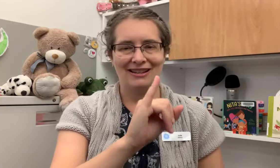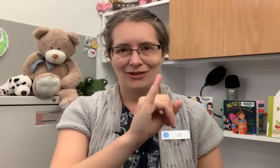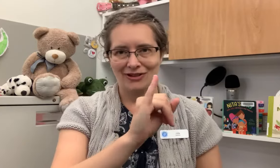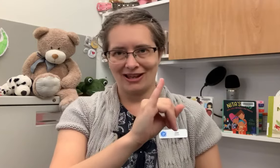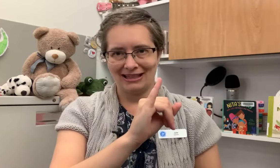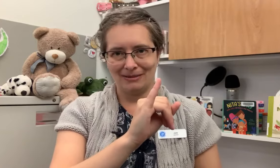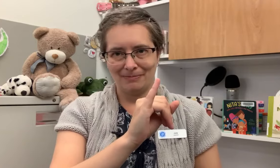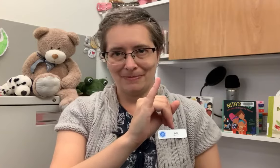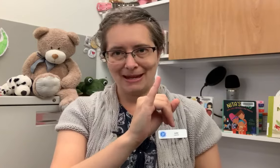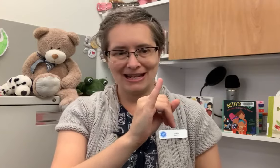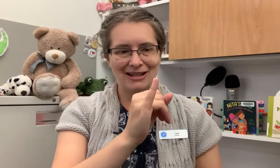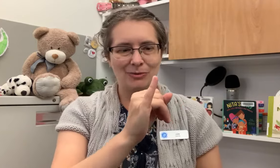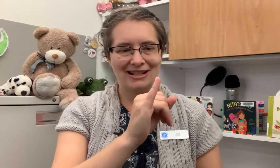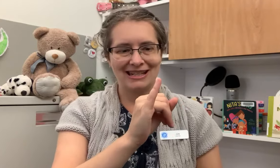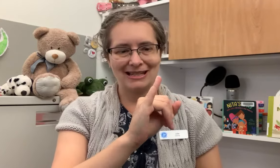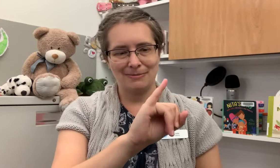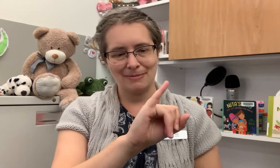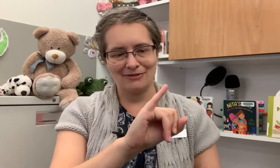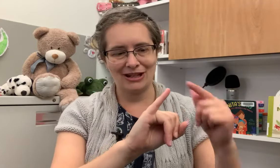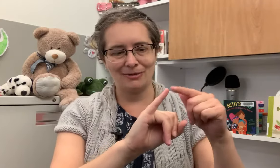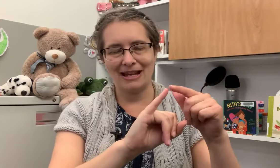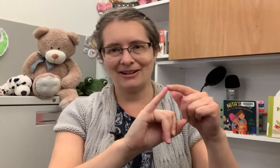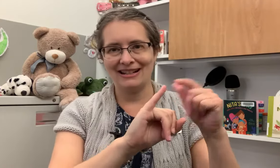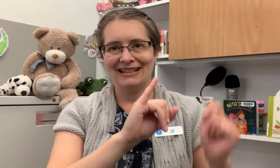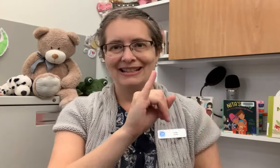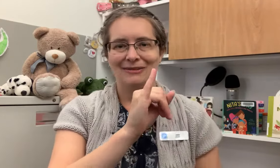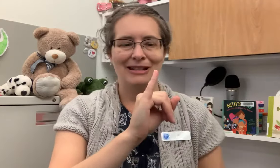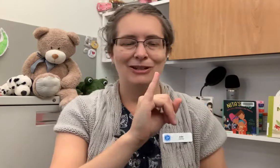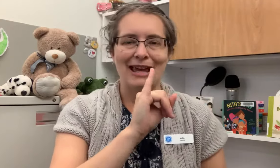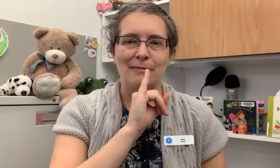if you've got a little baby and you want to kiss baby's finger better, we could do that.